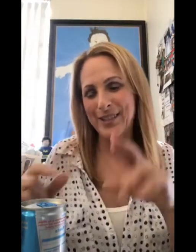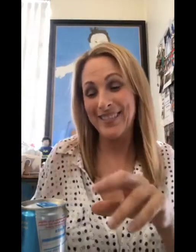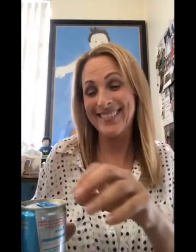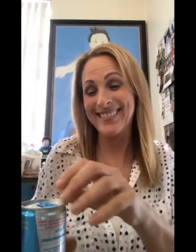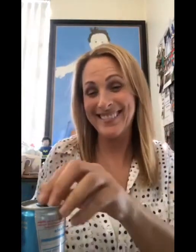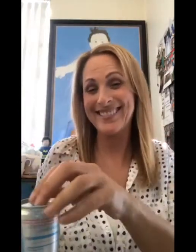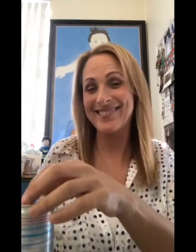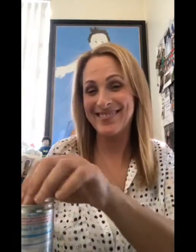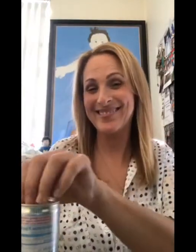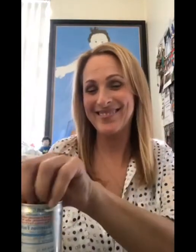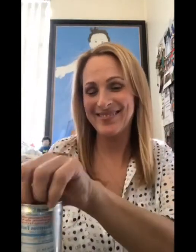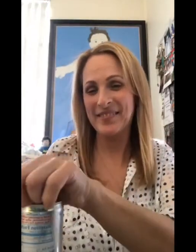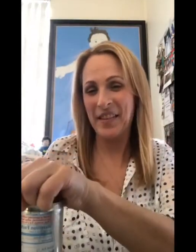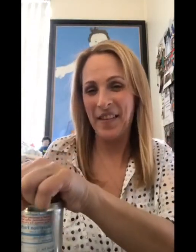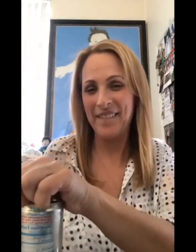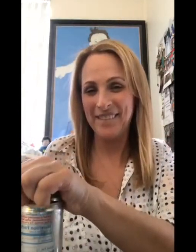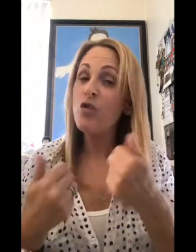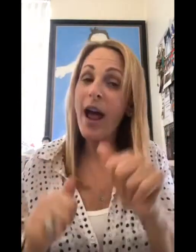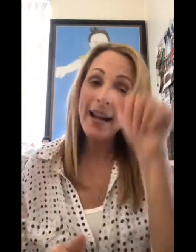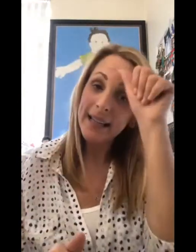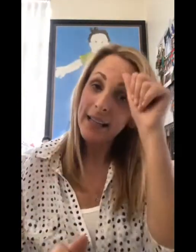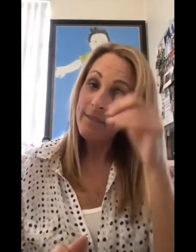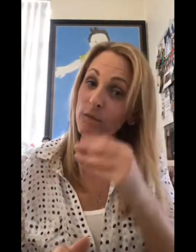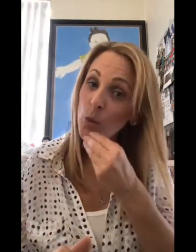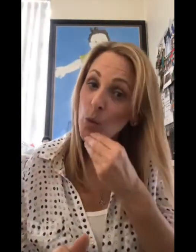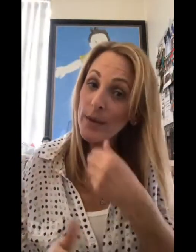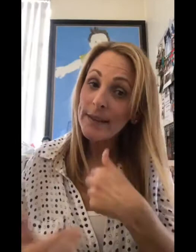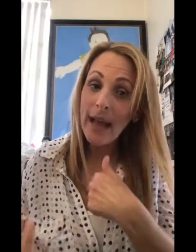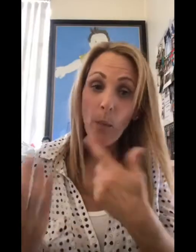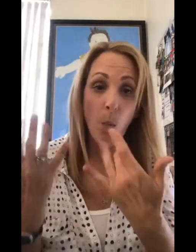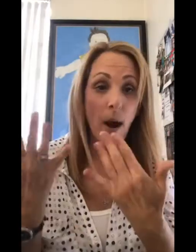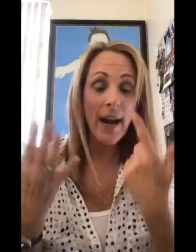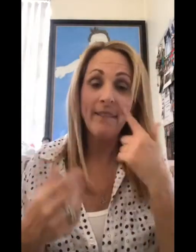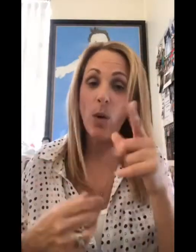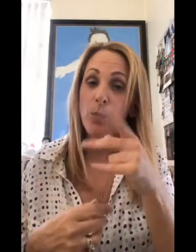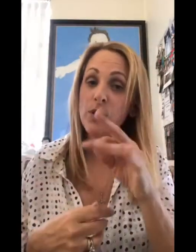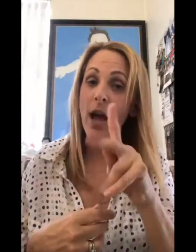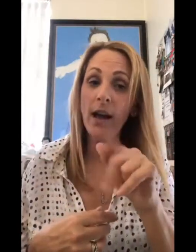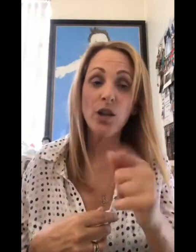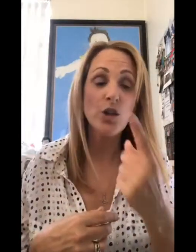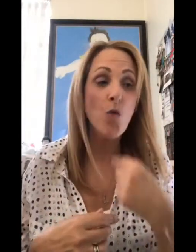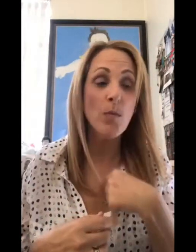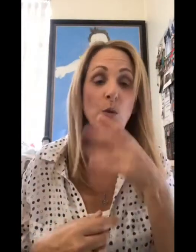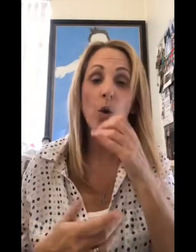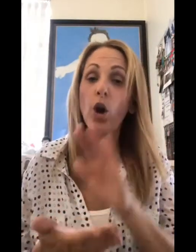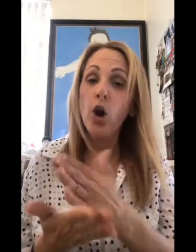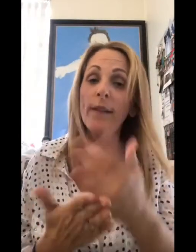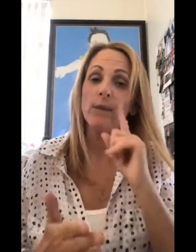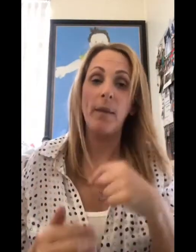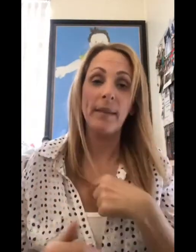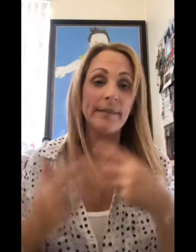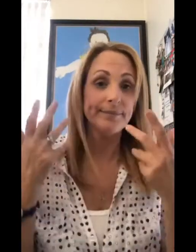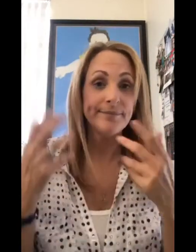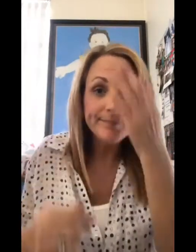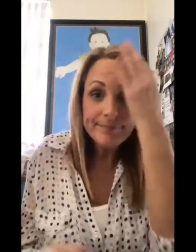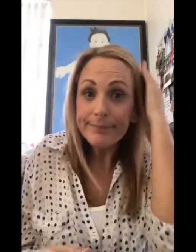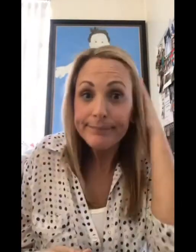surprise her. I've never tried Indian food. Like I said, I'm waiting for Priyanka, who said she would cook for me.